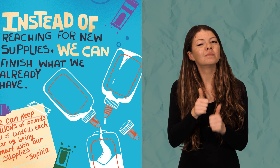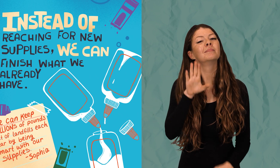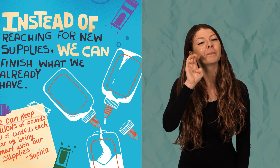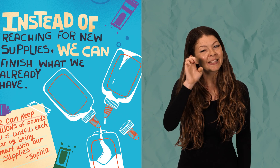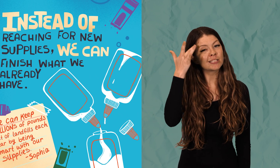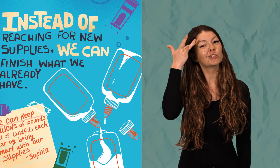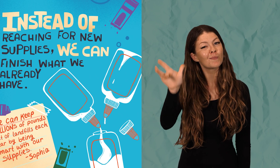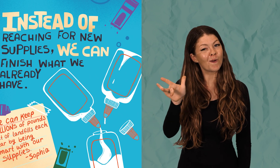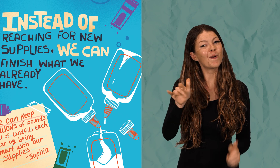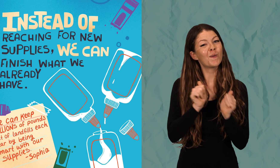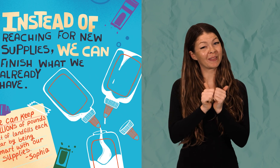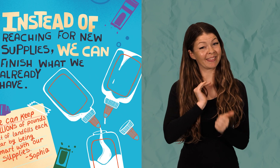says Sophia.